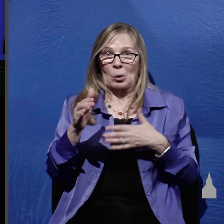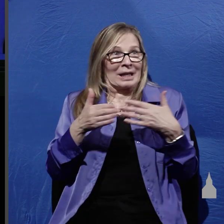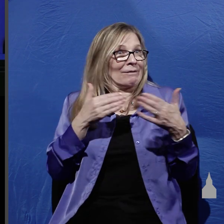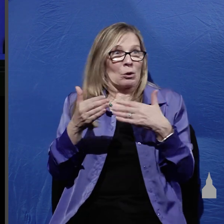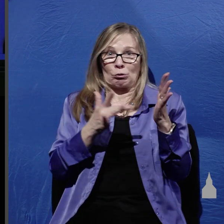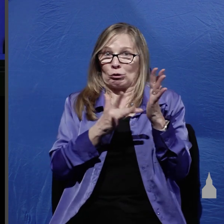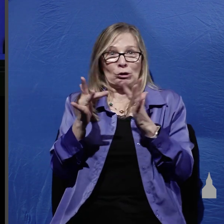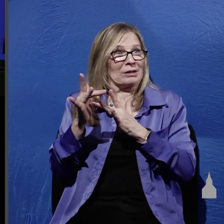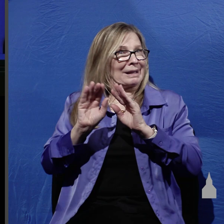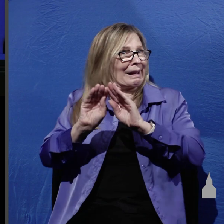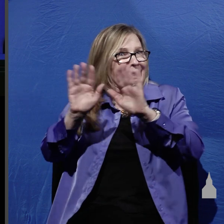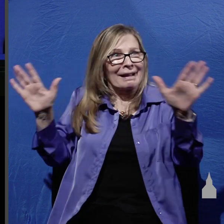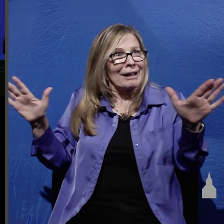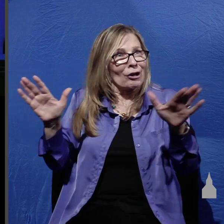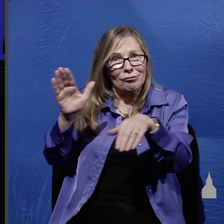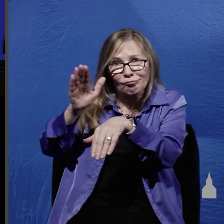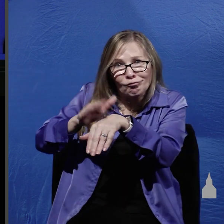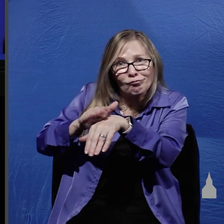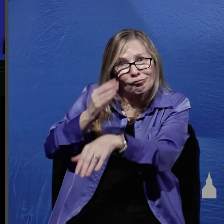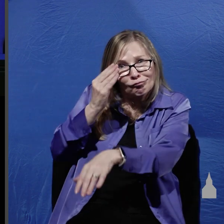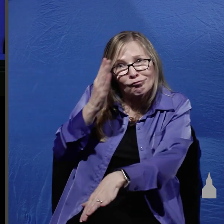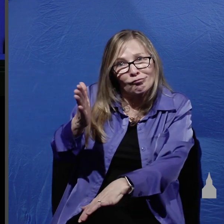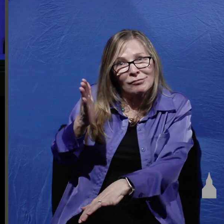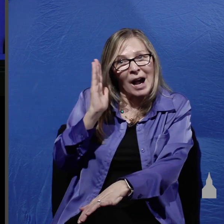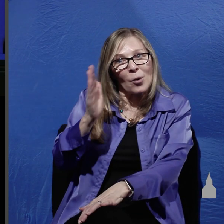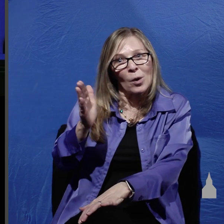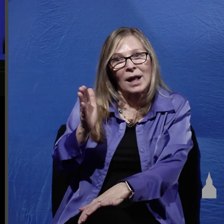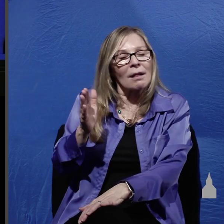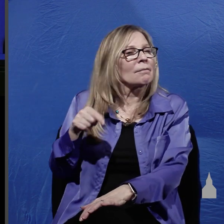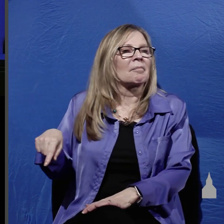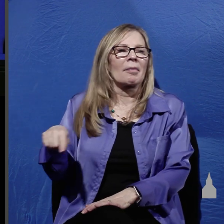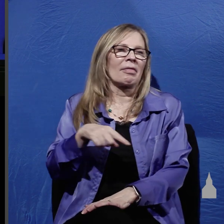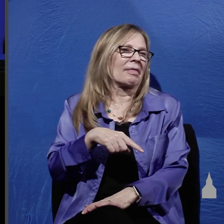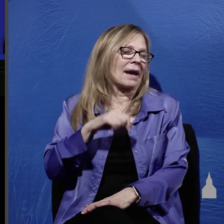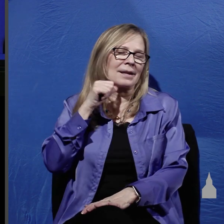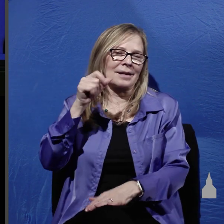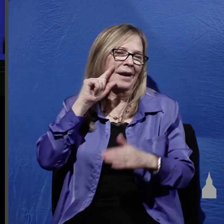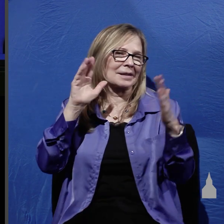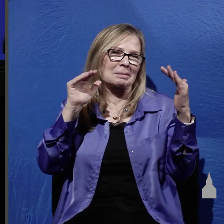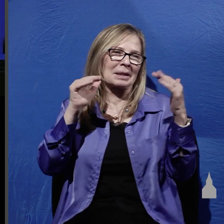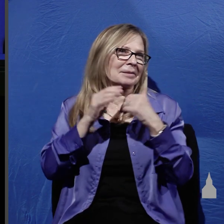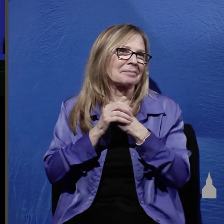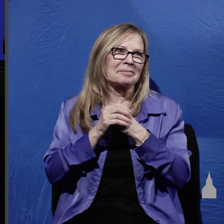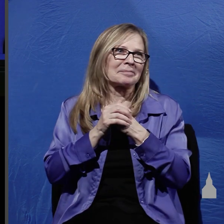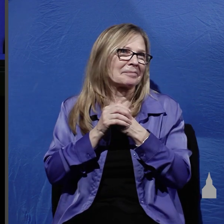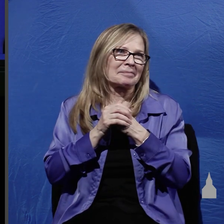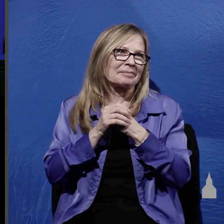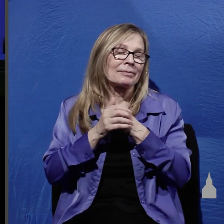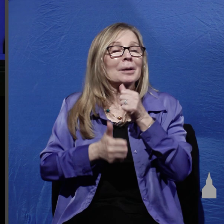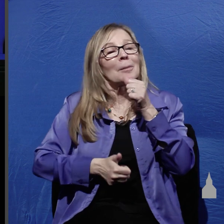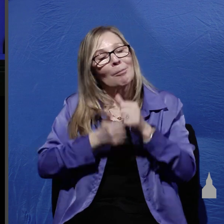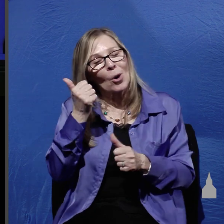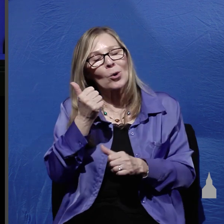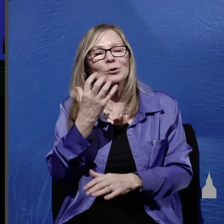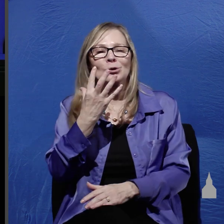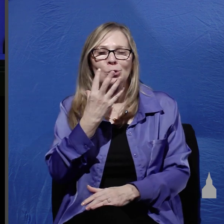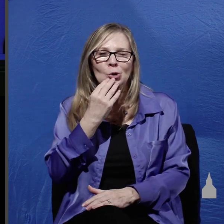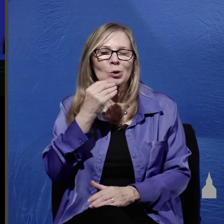that he was going to rise from the dead they were not anticipating this like most Jewish people of that era they believed